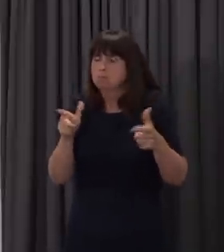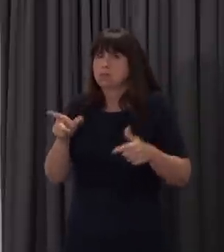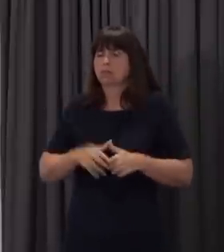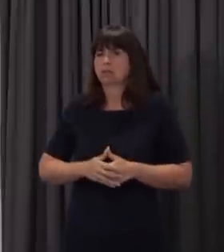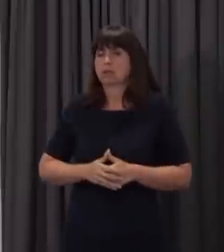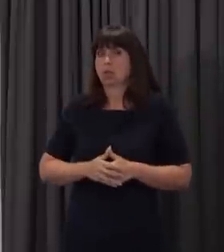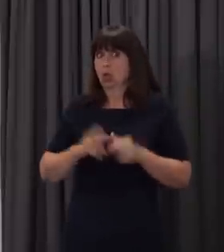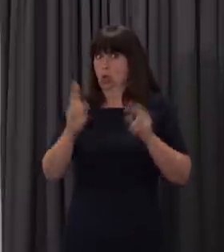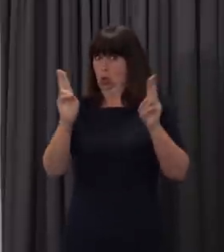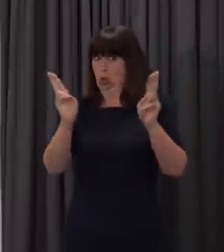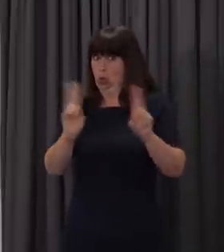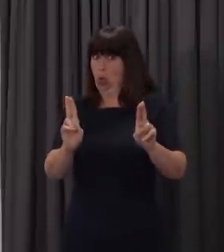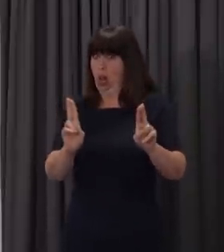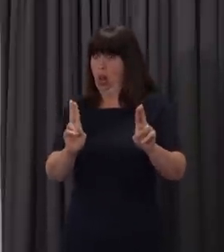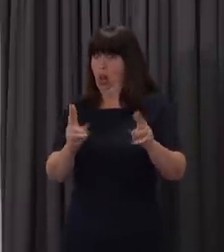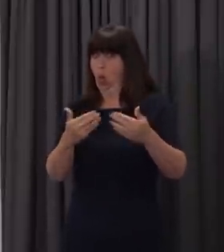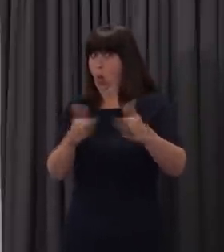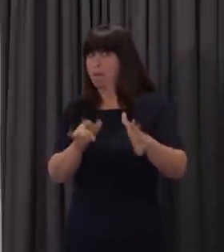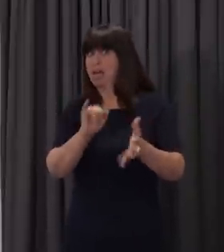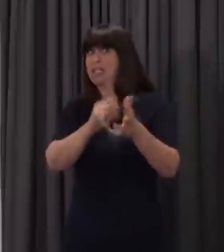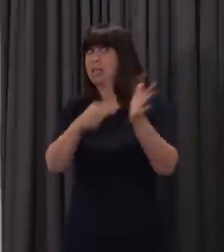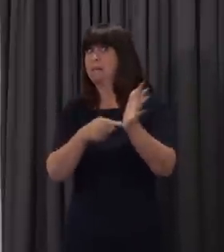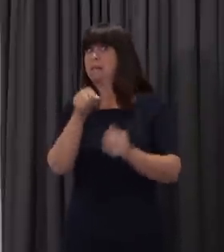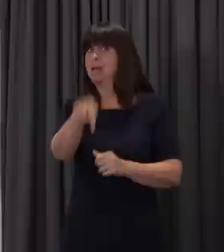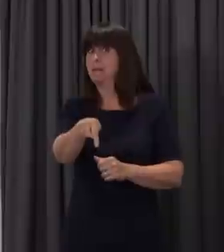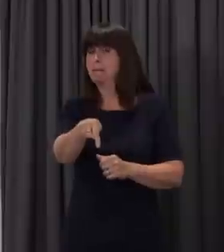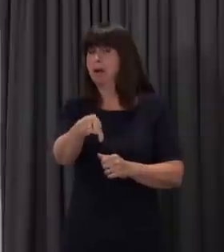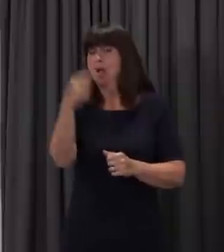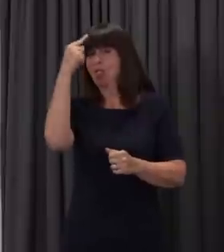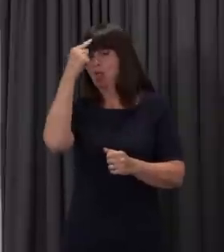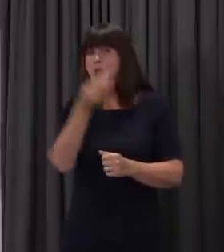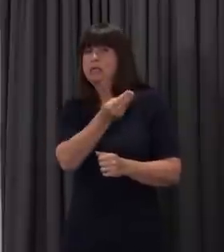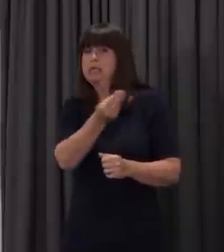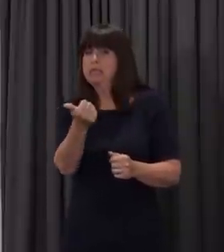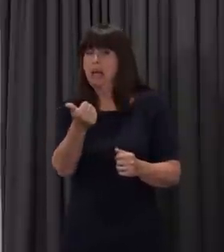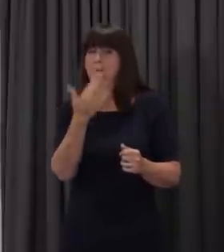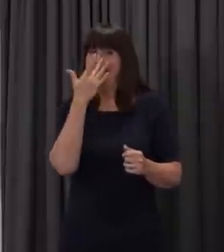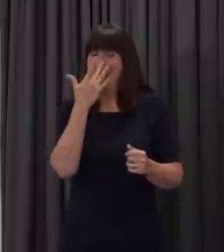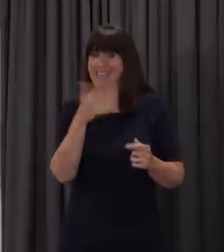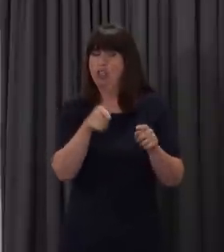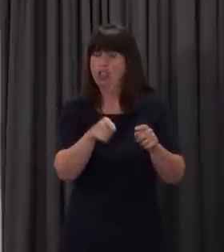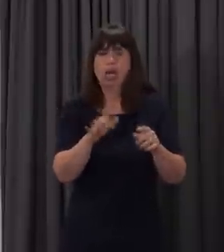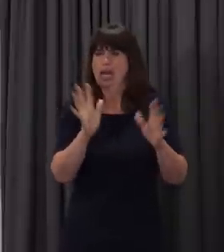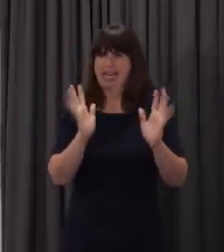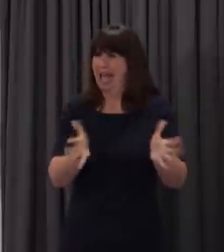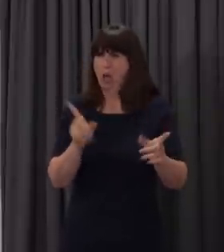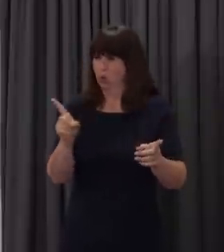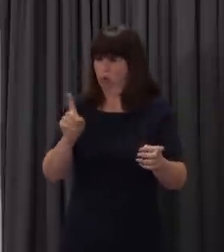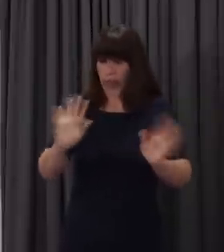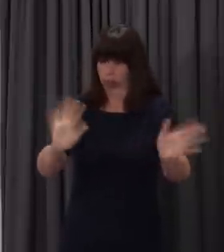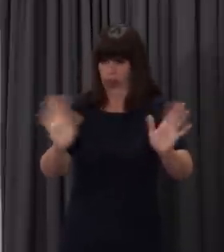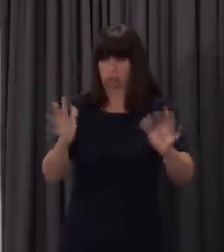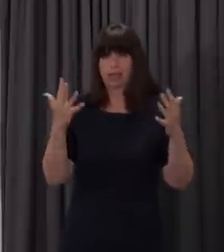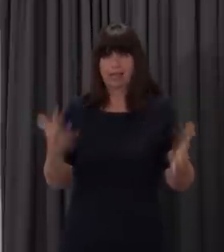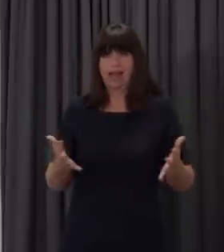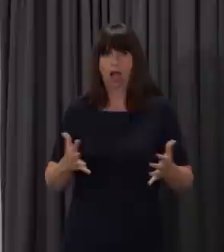schools in September, waiting till then, or limiting it to certain year groups. Instead, you've gone for an option which sees children